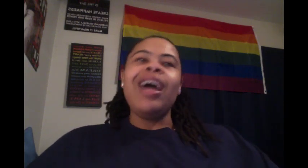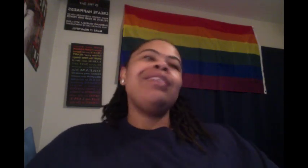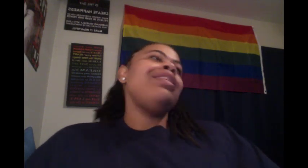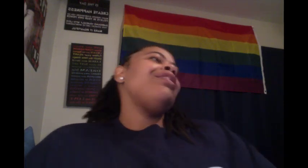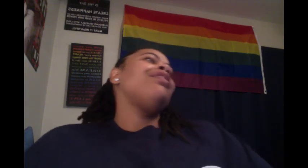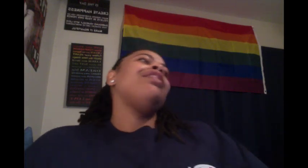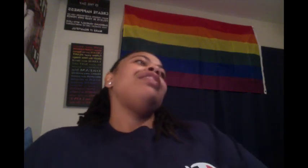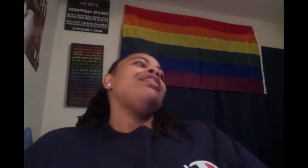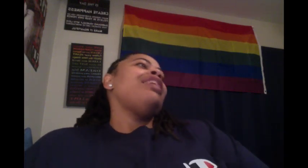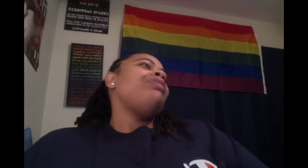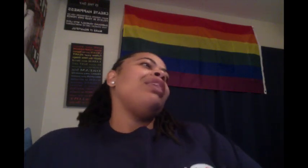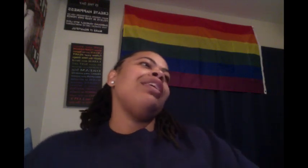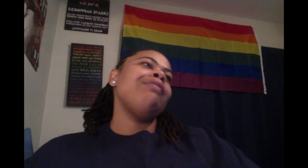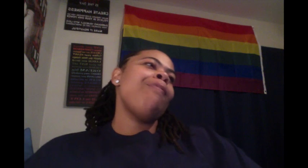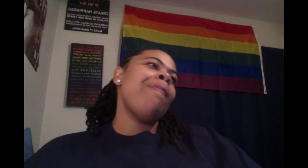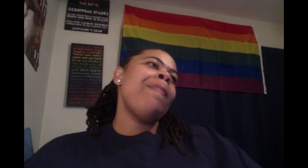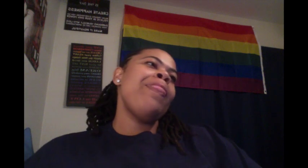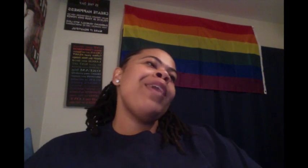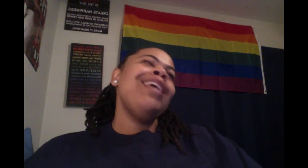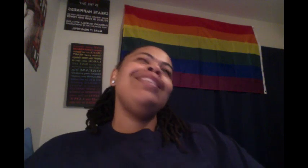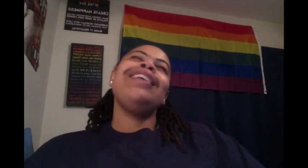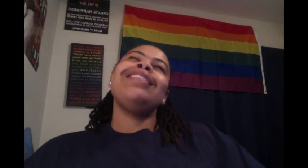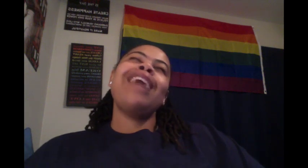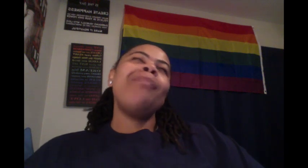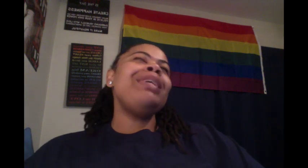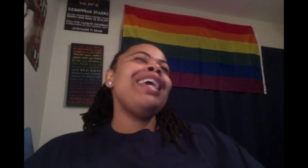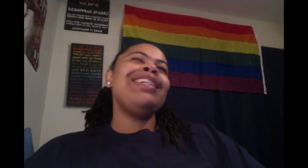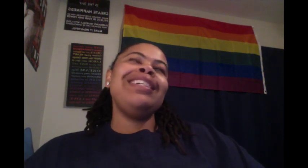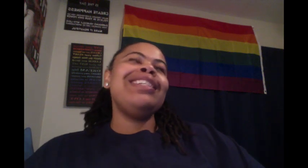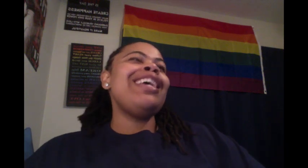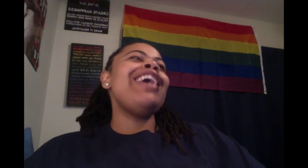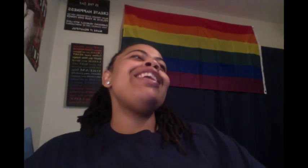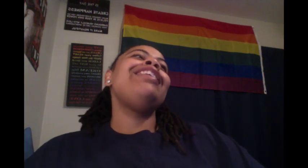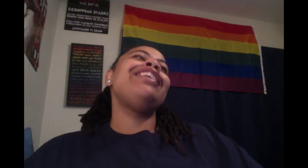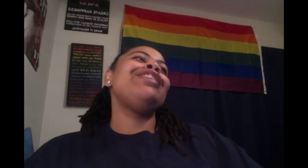I said, girl. Now, stop when. Now, stop. Me, Anthony said. Now, look at you.